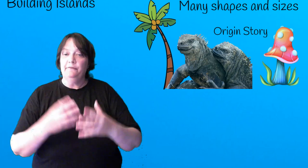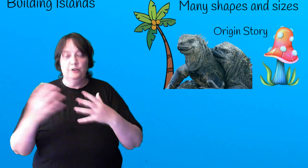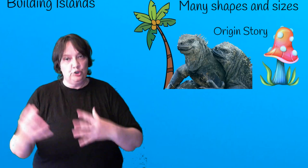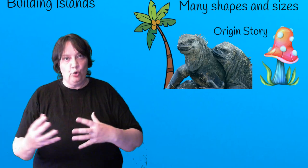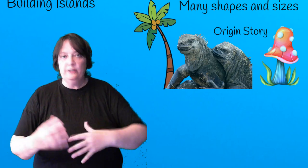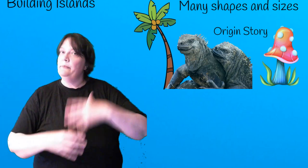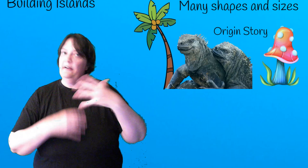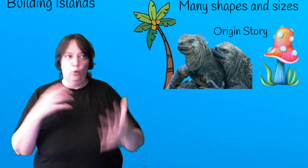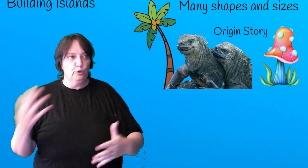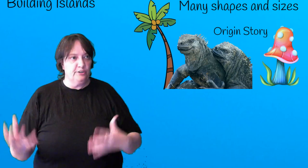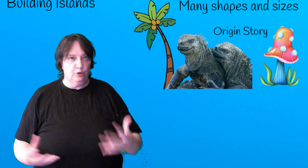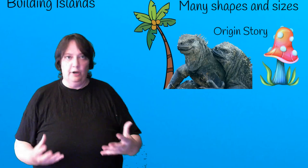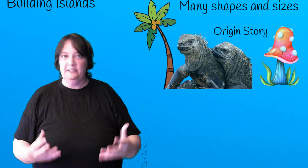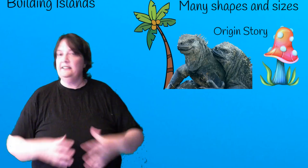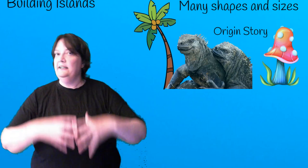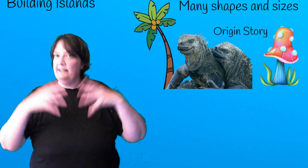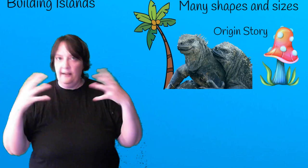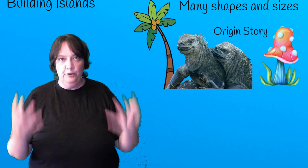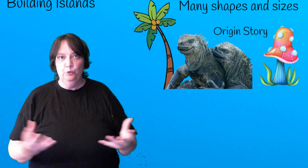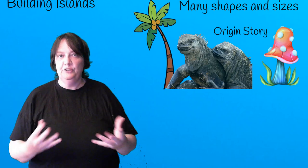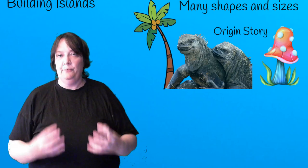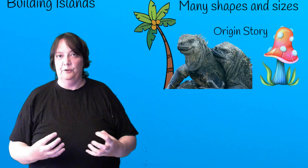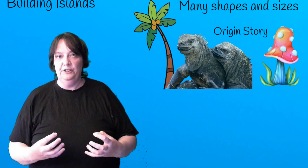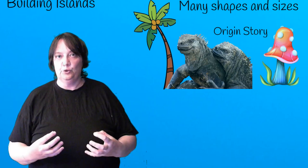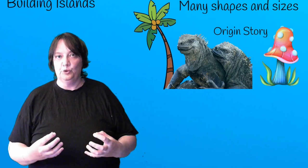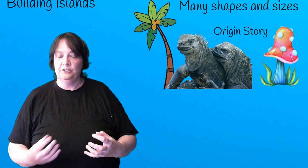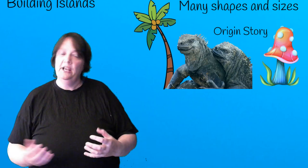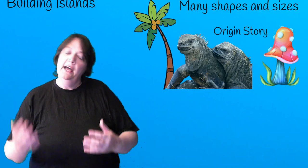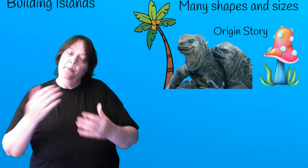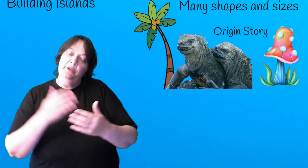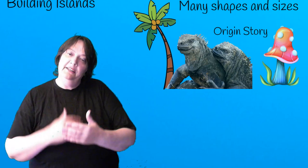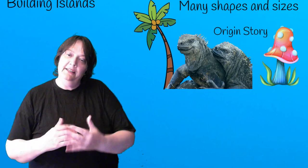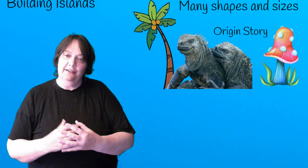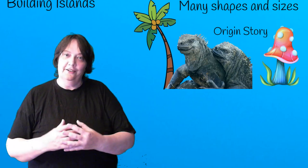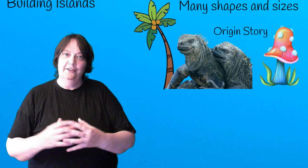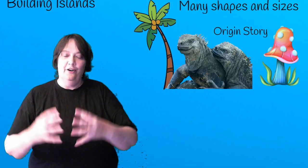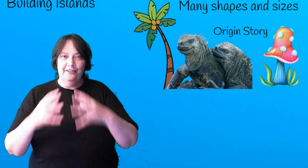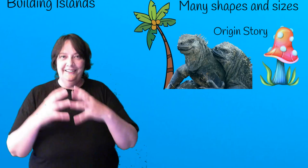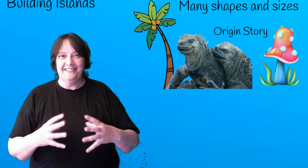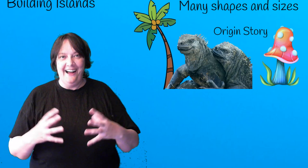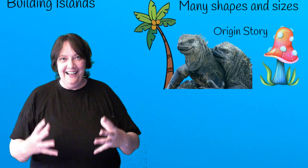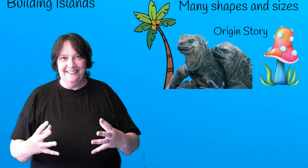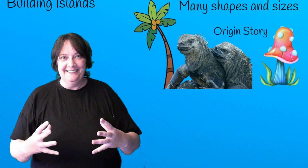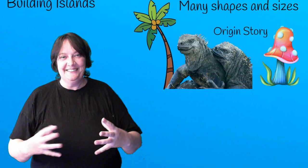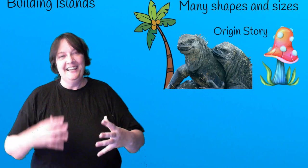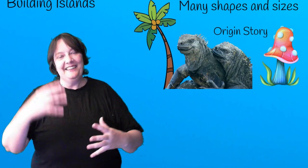destroyed them, have caused them to go extinct, have used up the resources. But here on these islands they